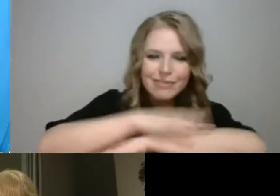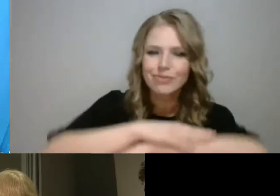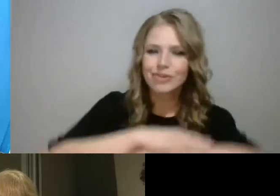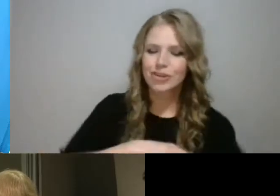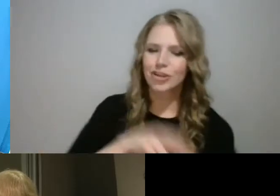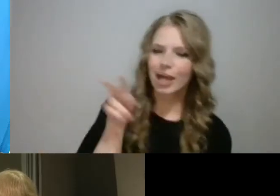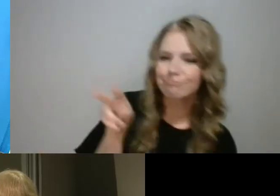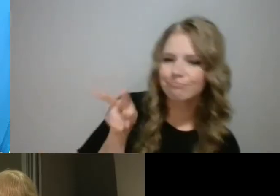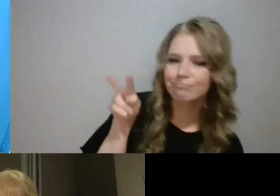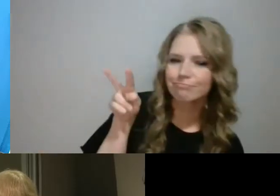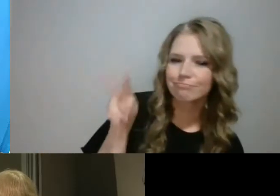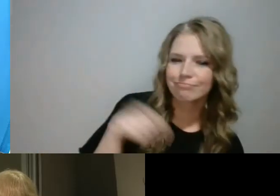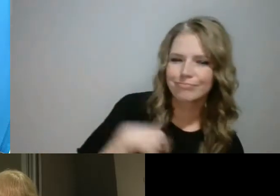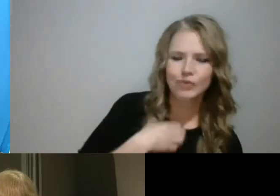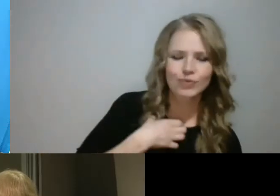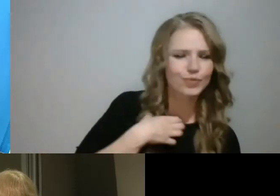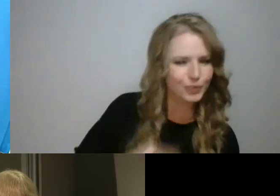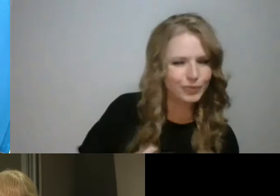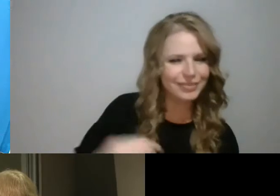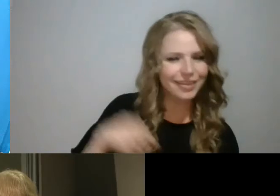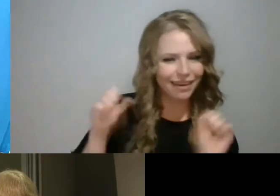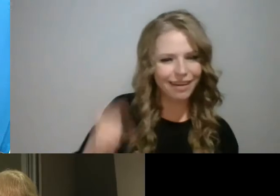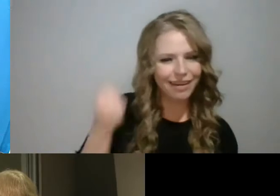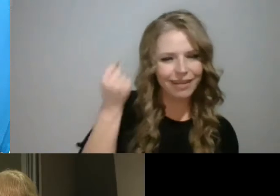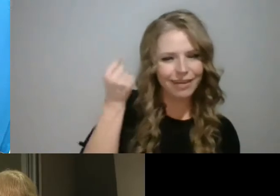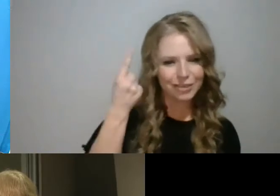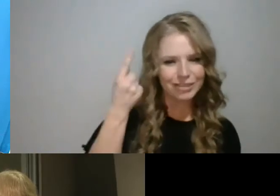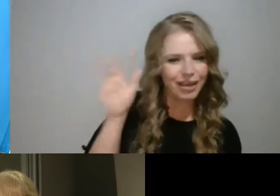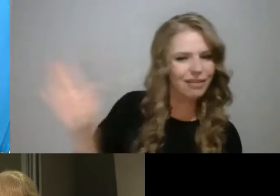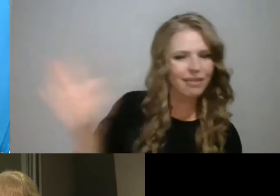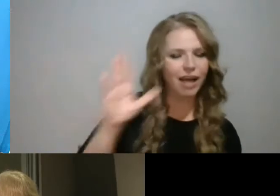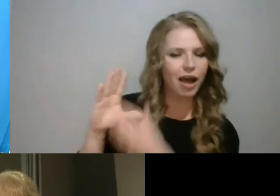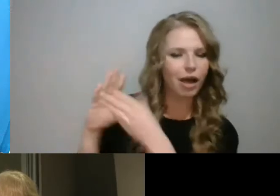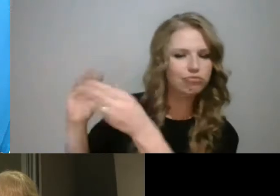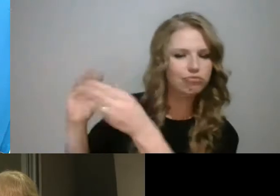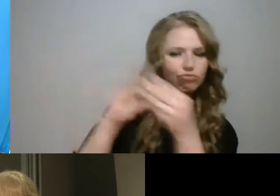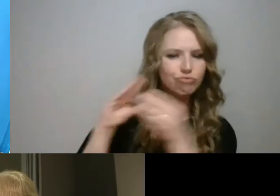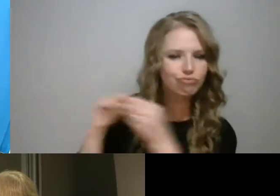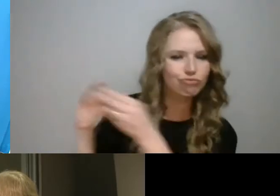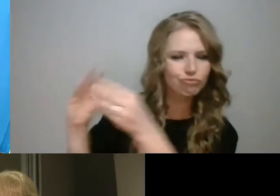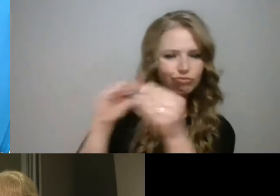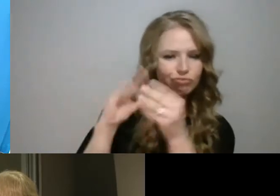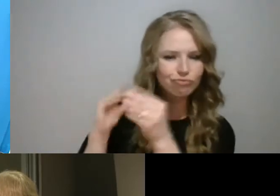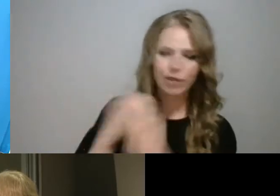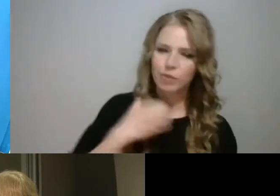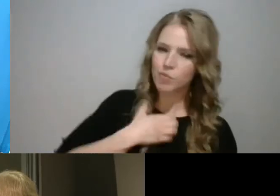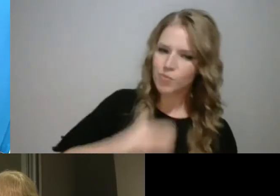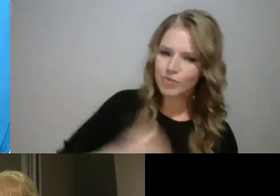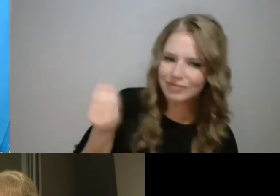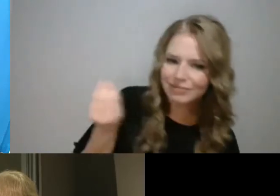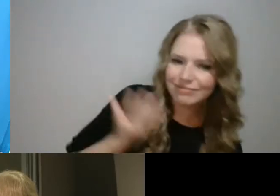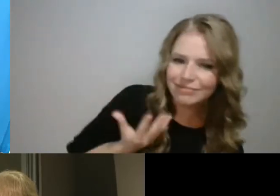the table and eating and just really enjoying everyone's company. And I always thought, I wish I could